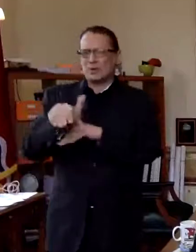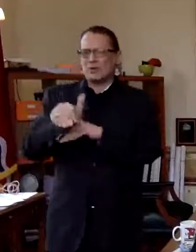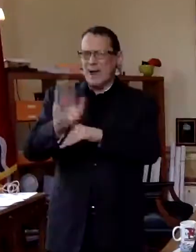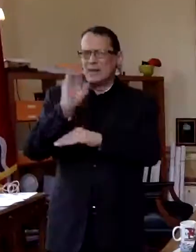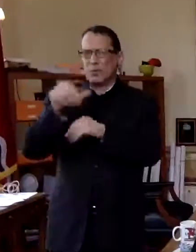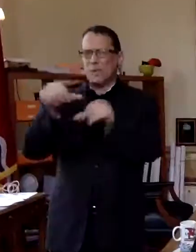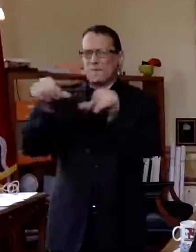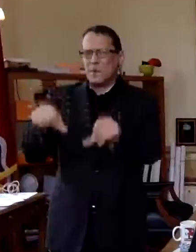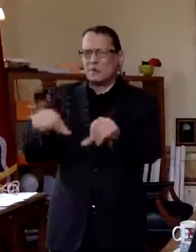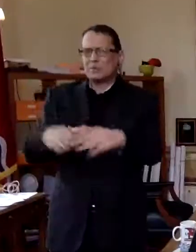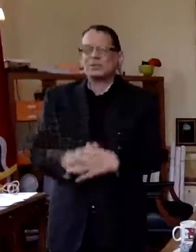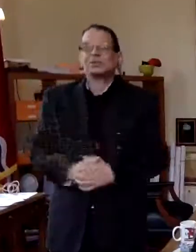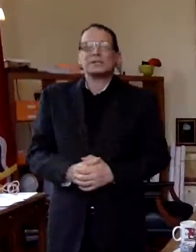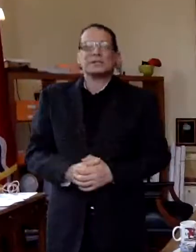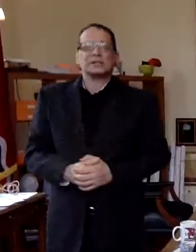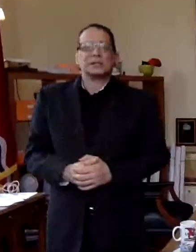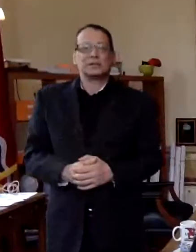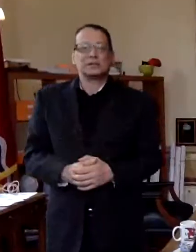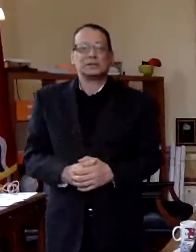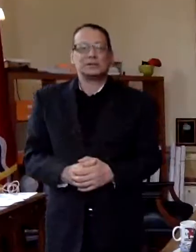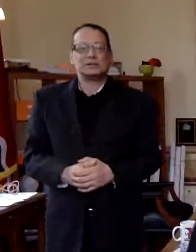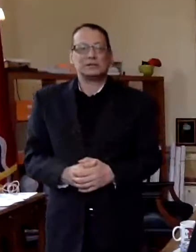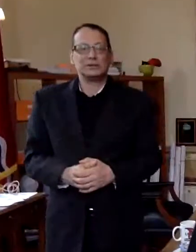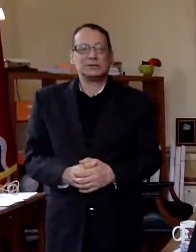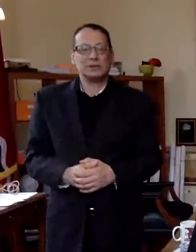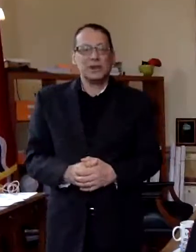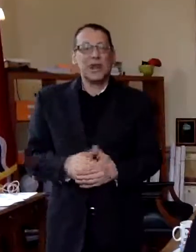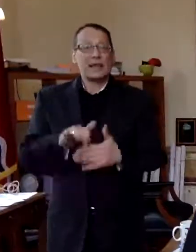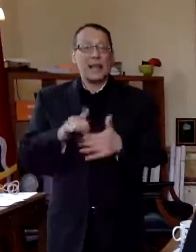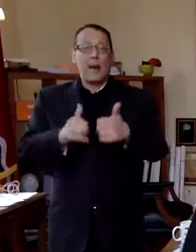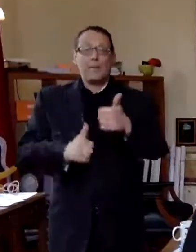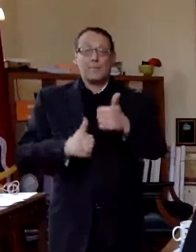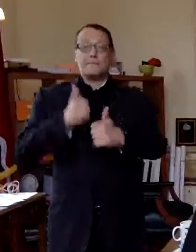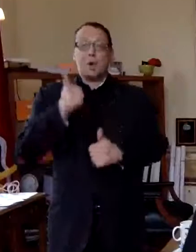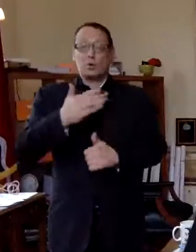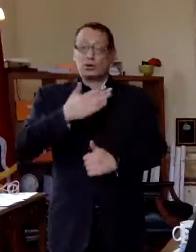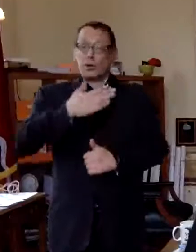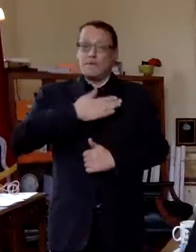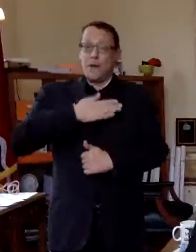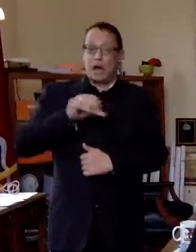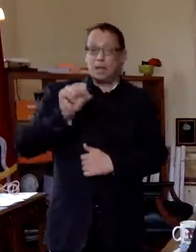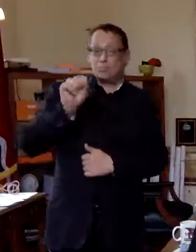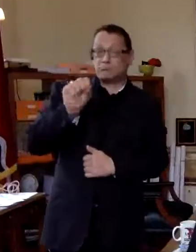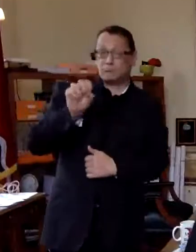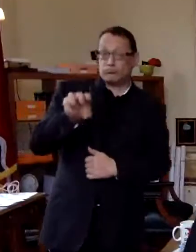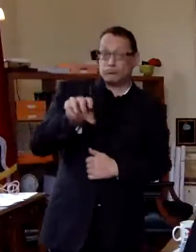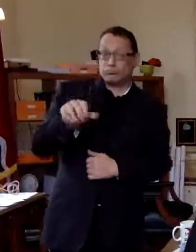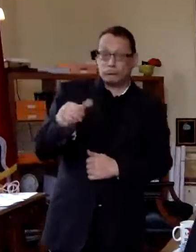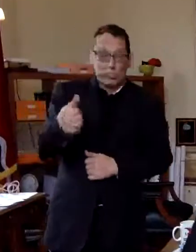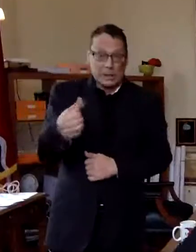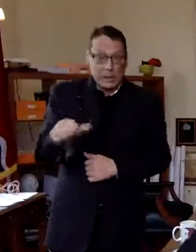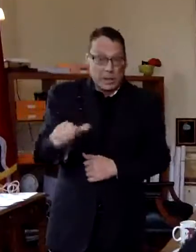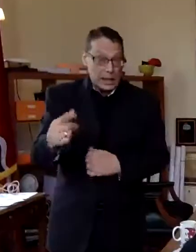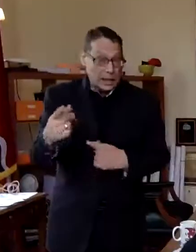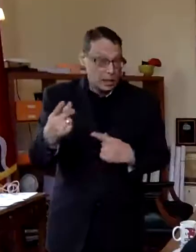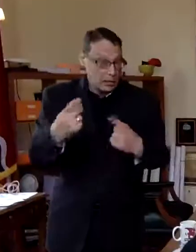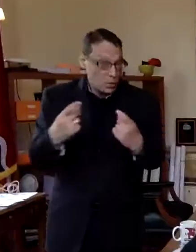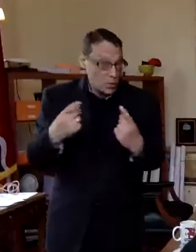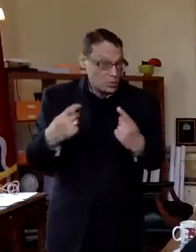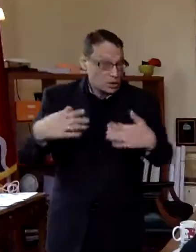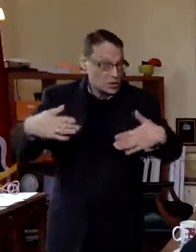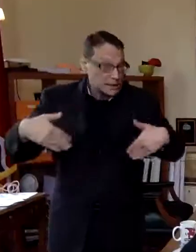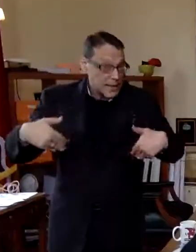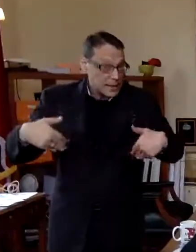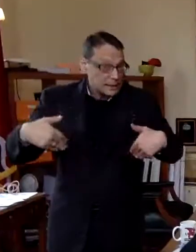so that's that's mostly what i have uh do we have any questions yet jacob yes